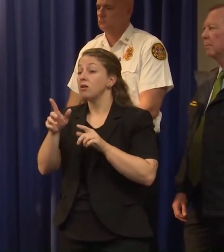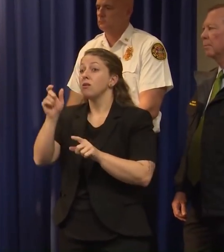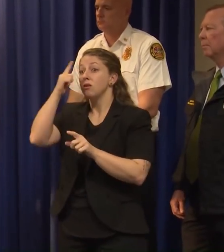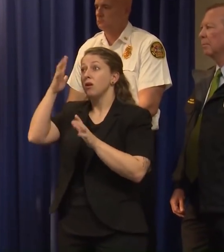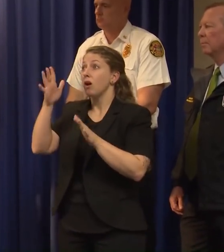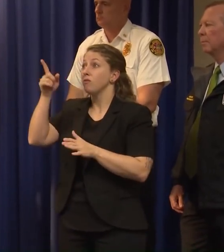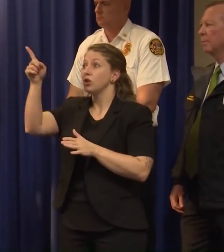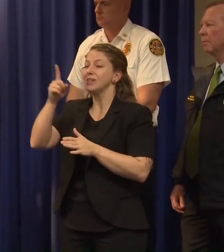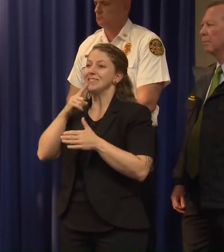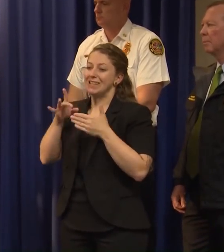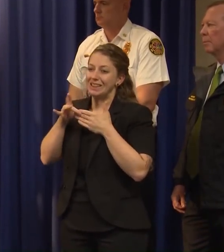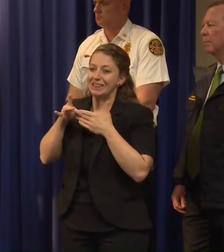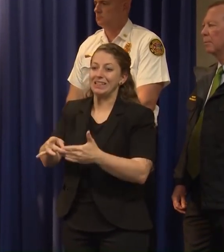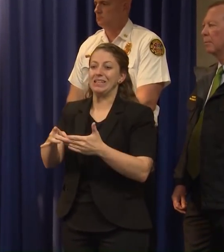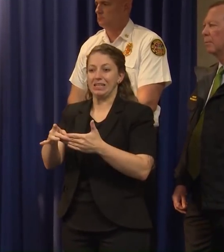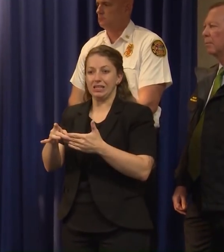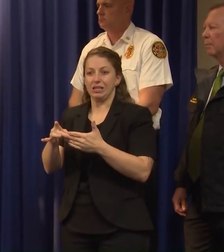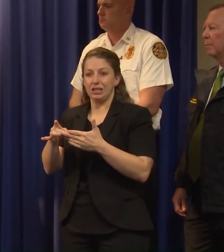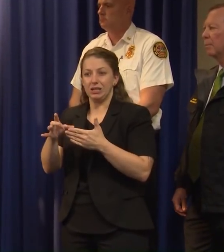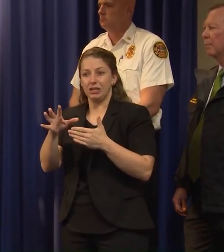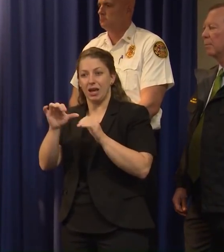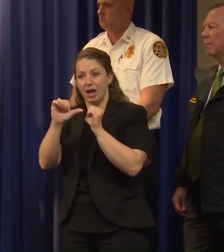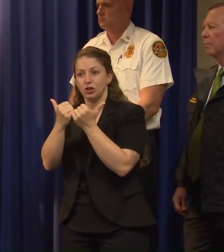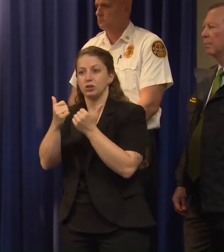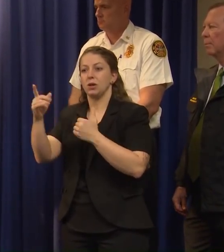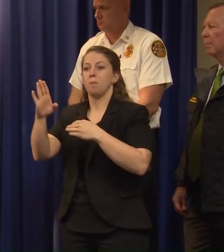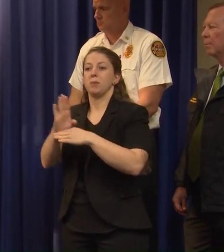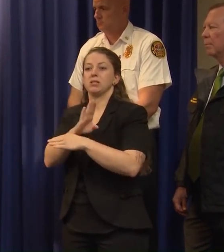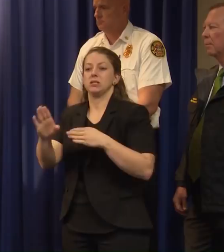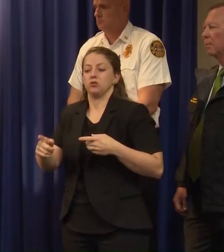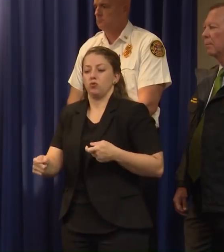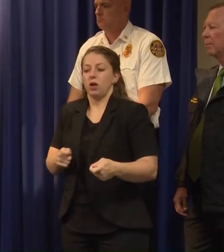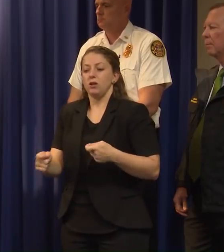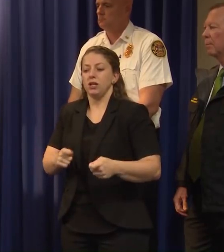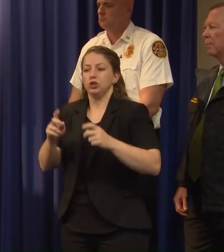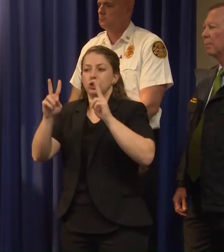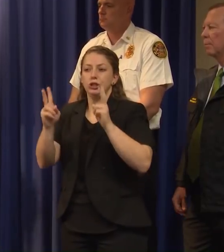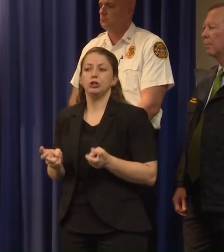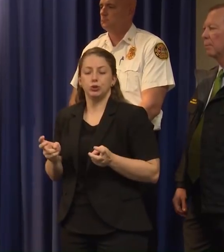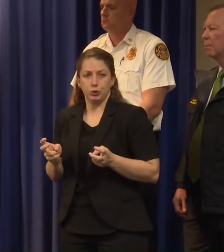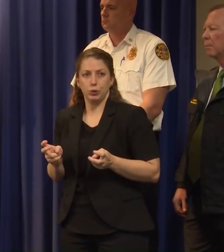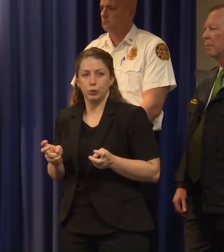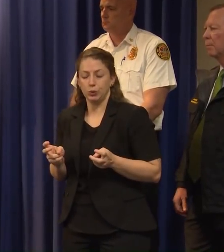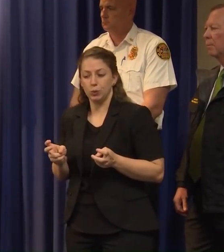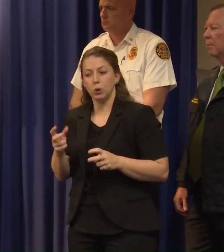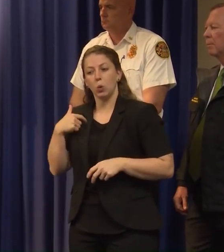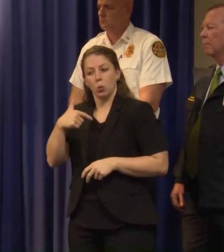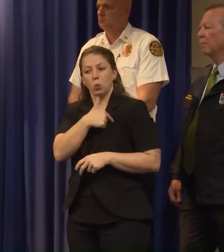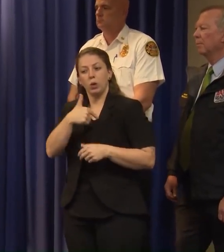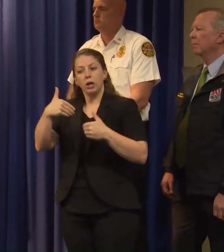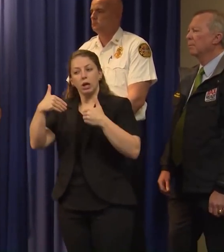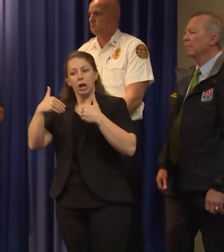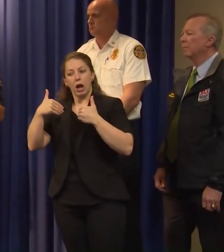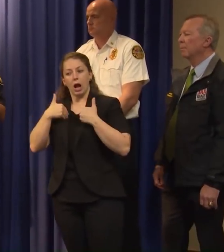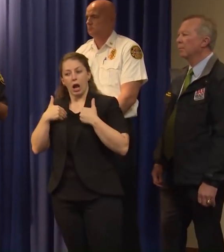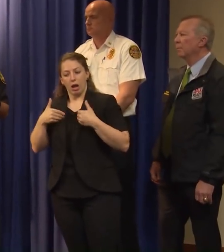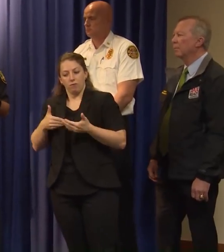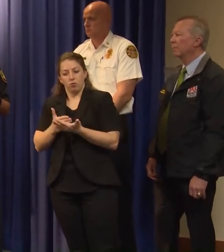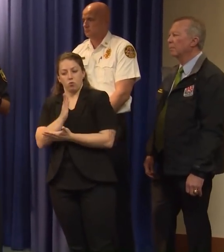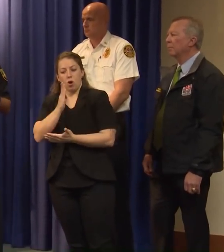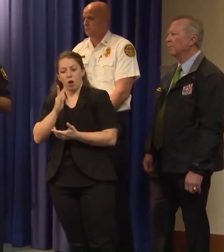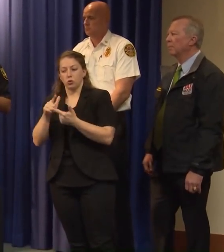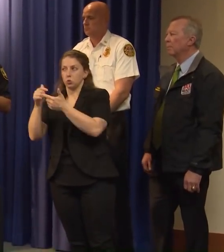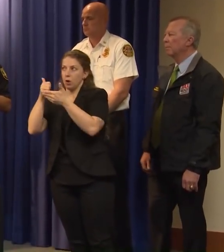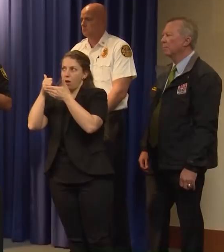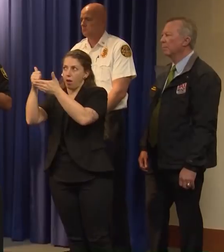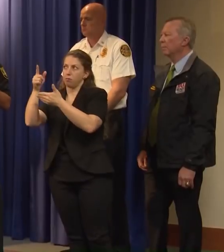agency is a department of business and professional regulation. So, it's a business regulation issue. Um, we obviously have the lawful ability under the executive order to assist